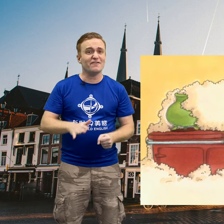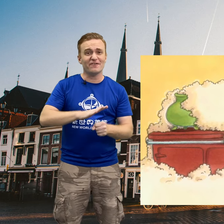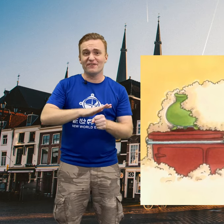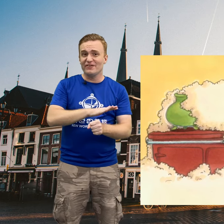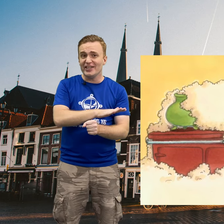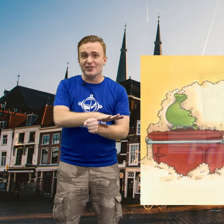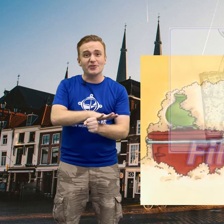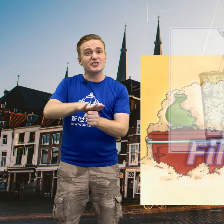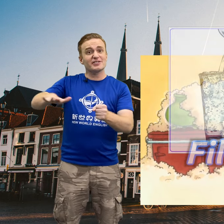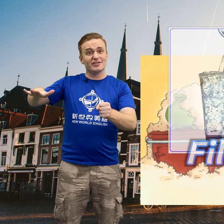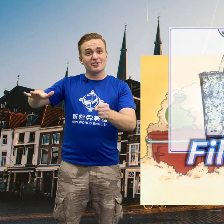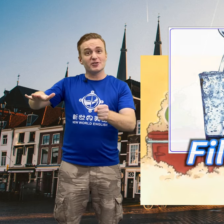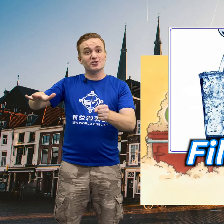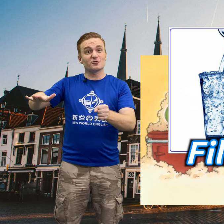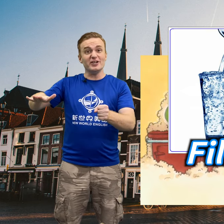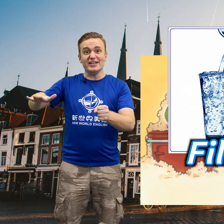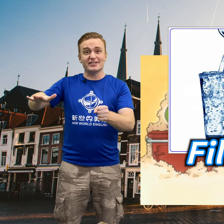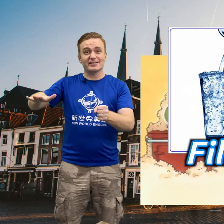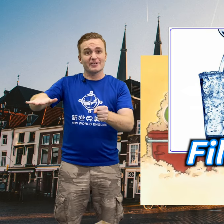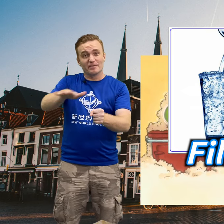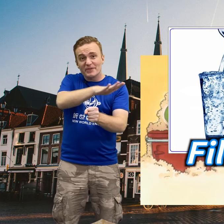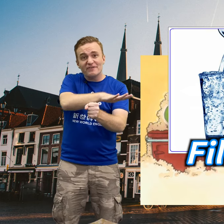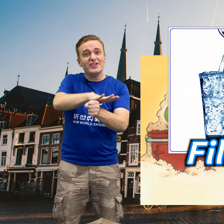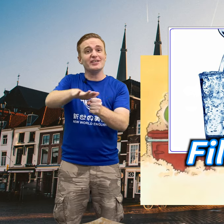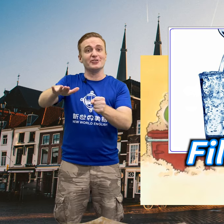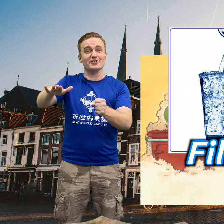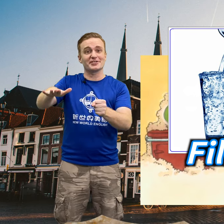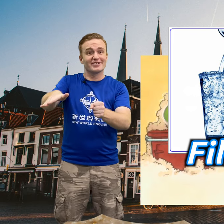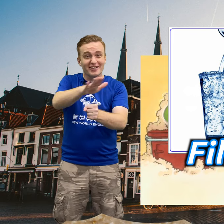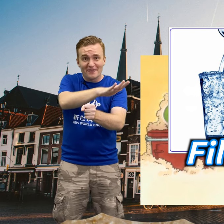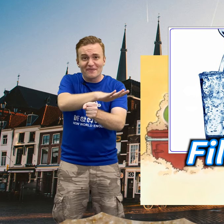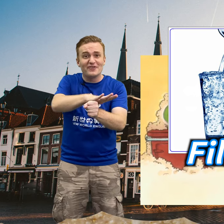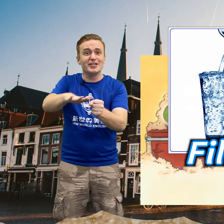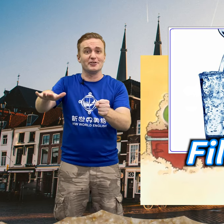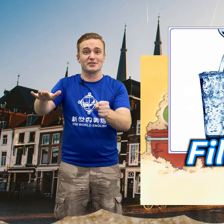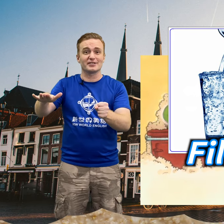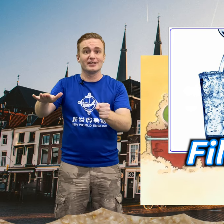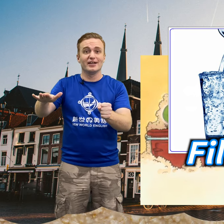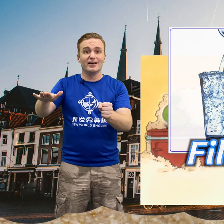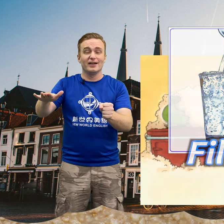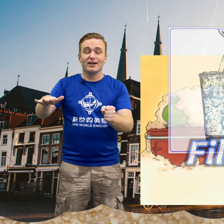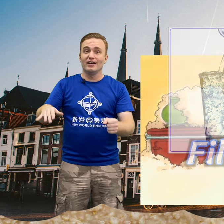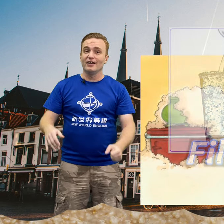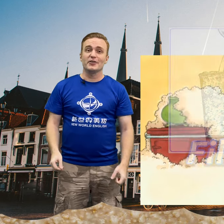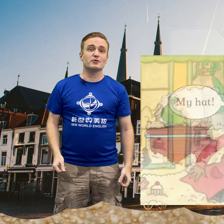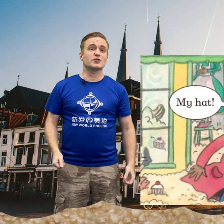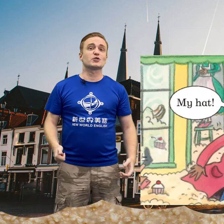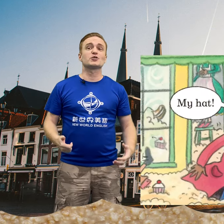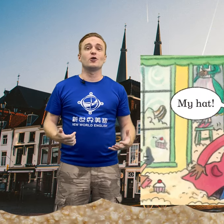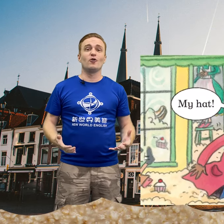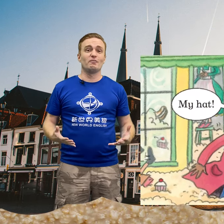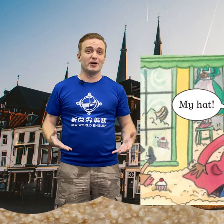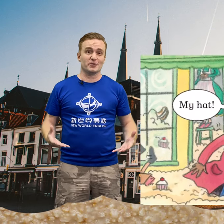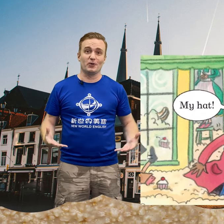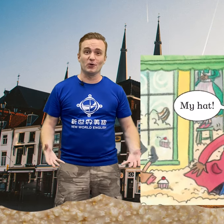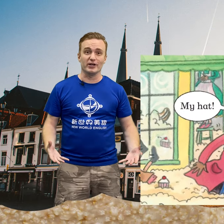fills the streets. Fills. Fills. There's so much porridge.